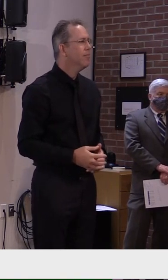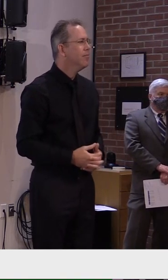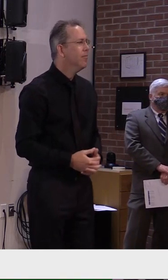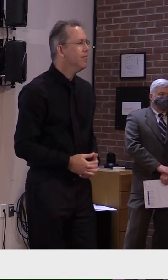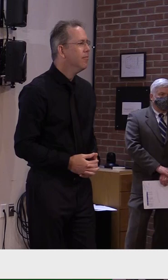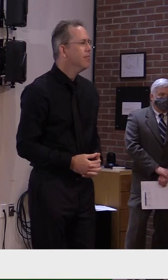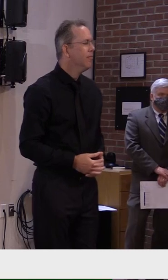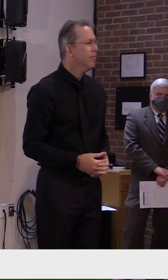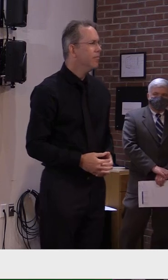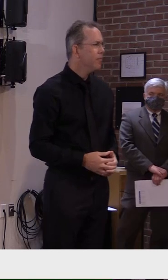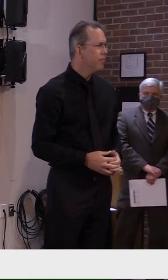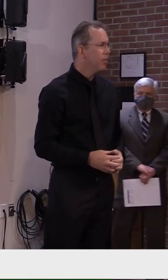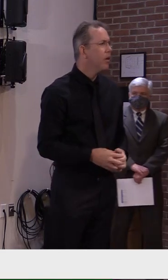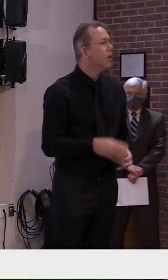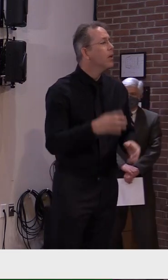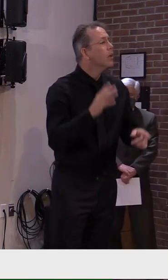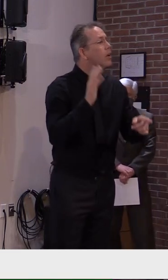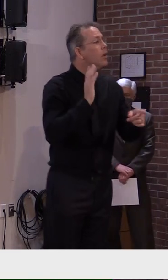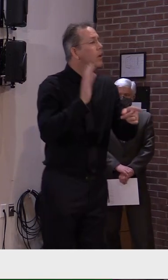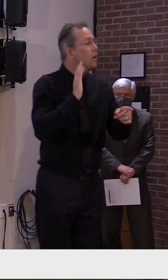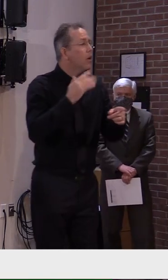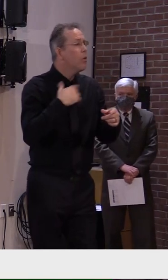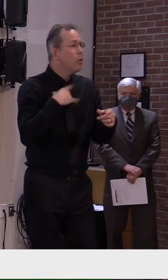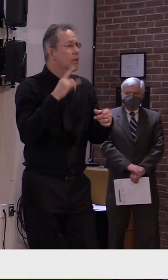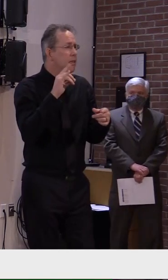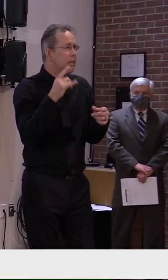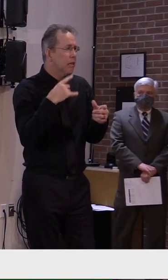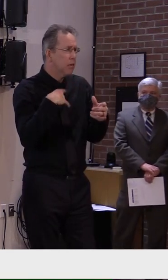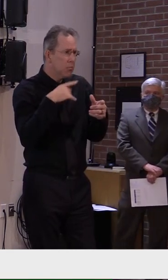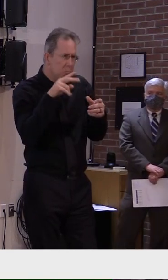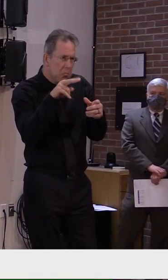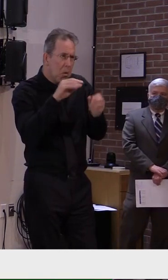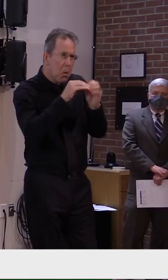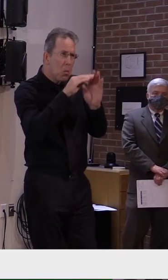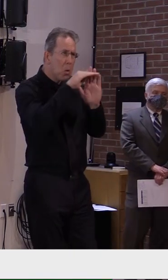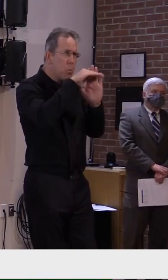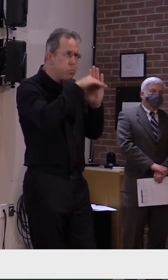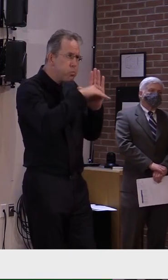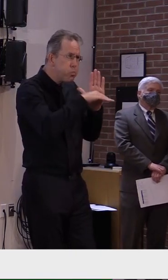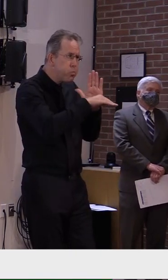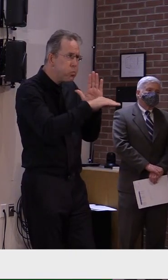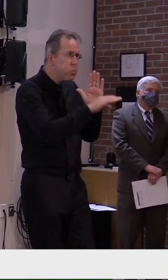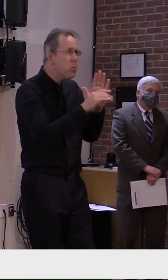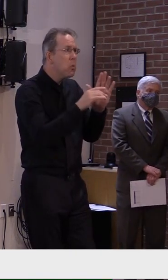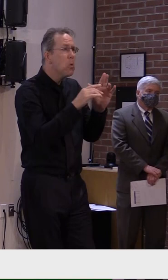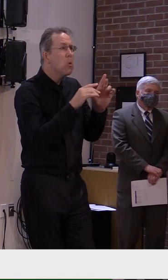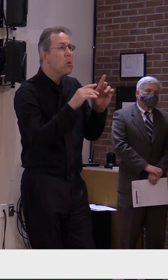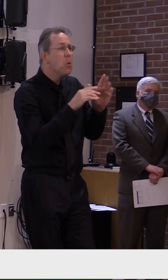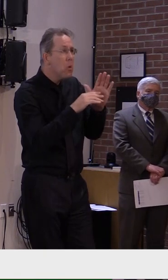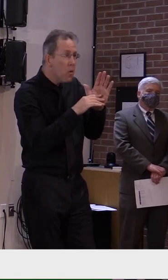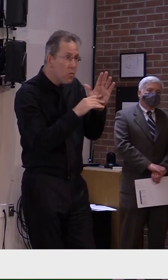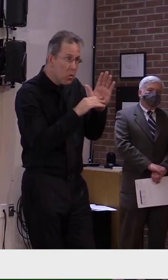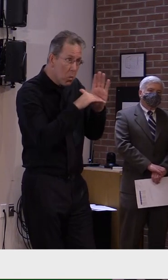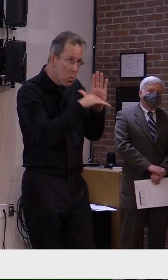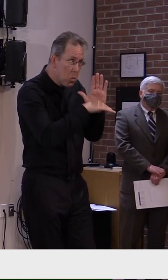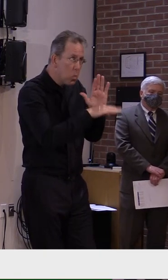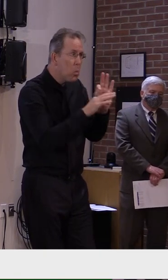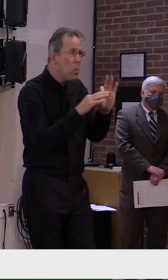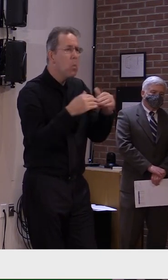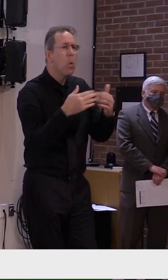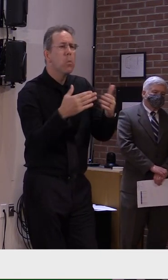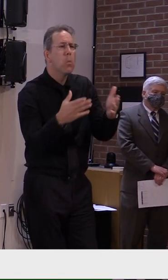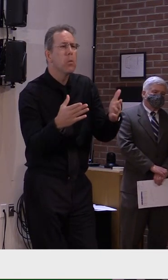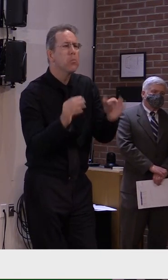but we expected that. What we didn't expect was it to reach the levels it is today. So just getting back to